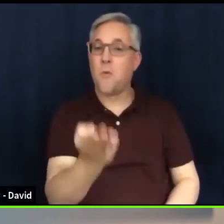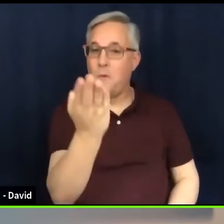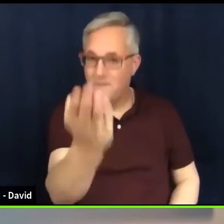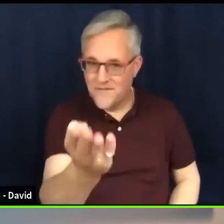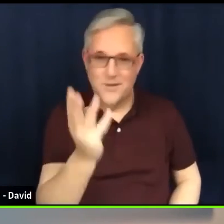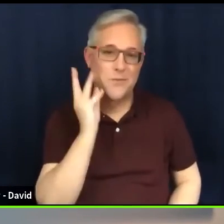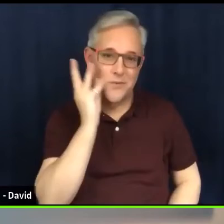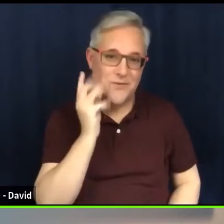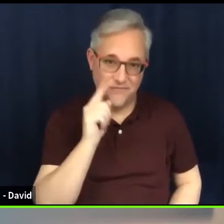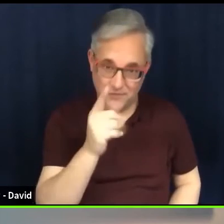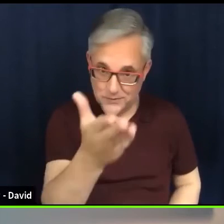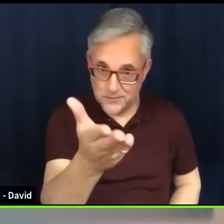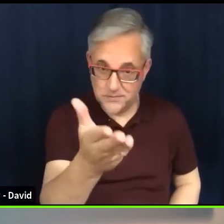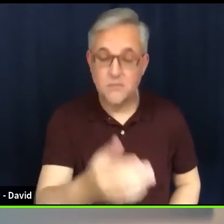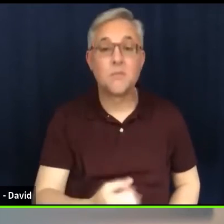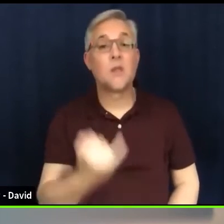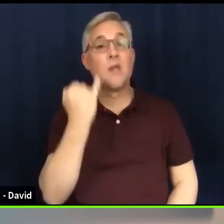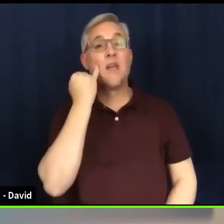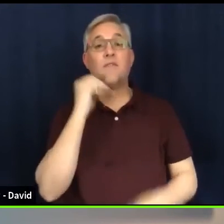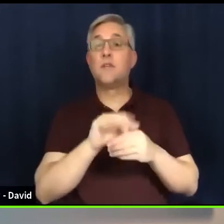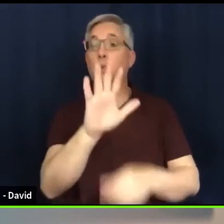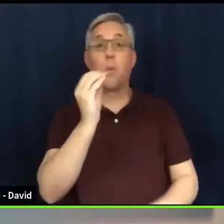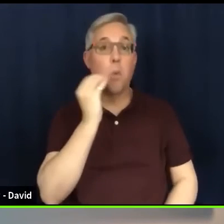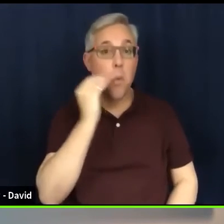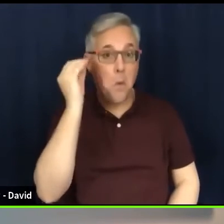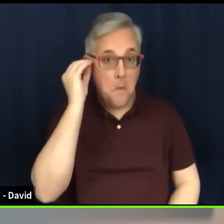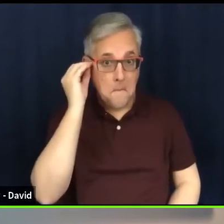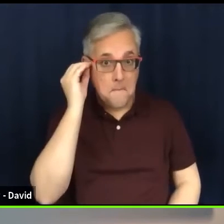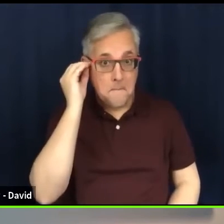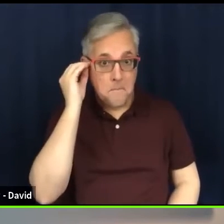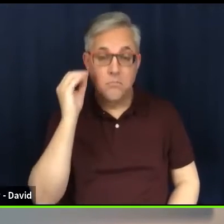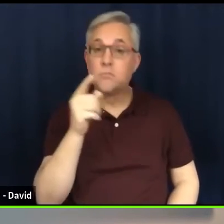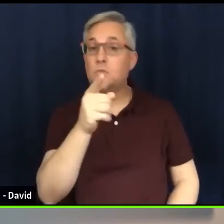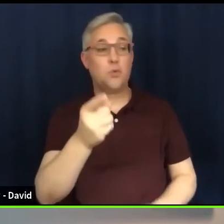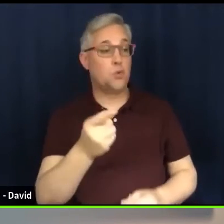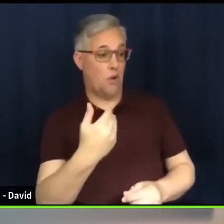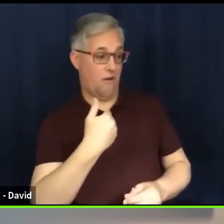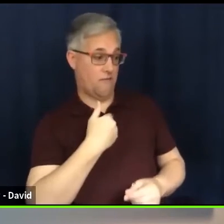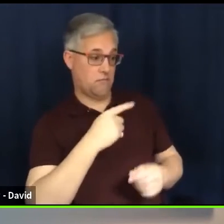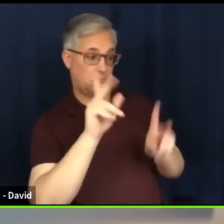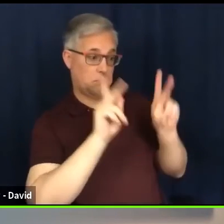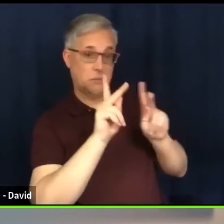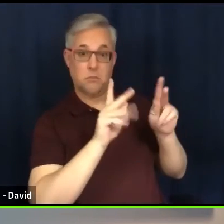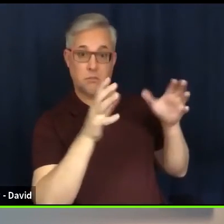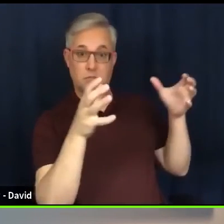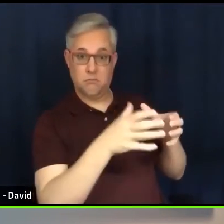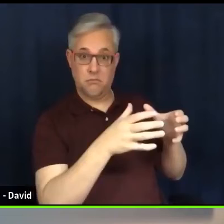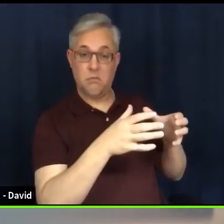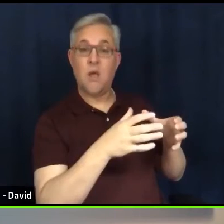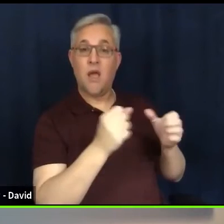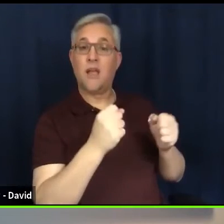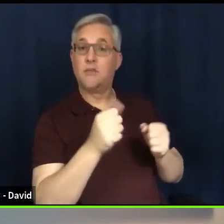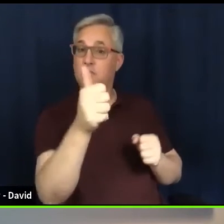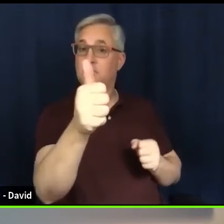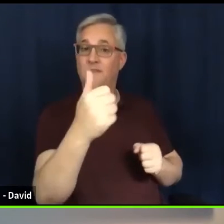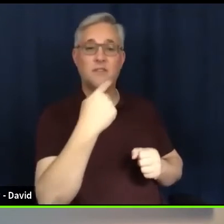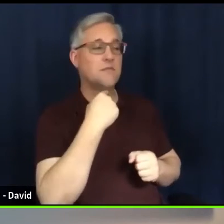you can tell them this is the body of Christ given for you with the bread.